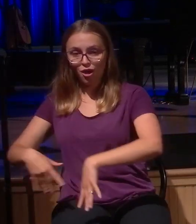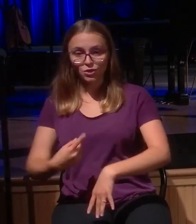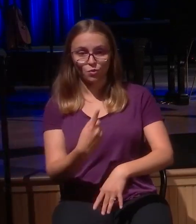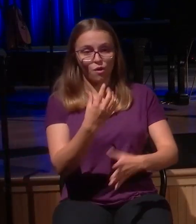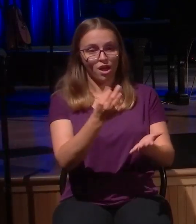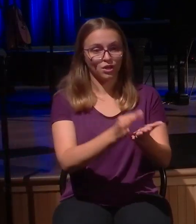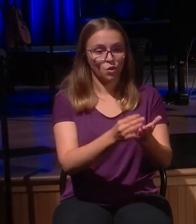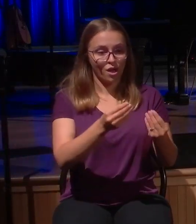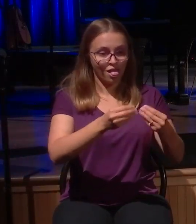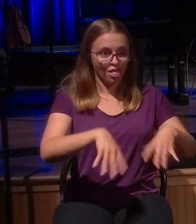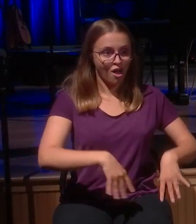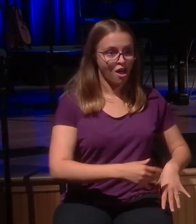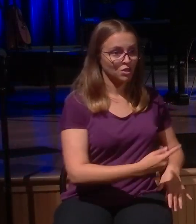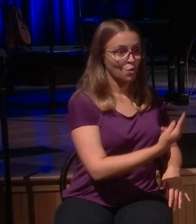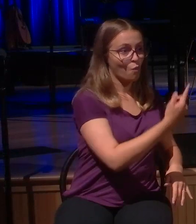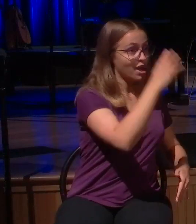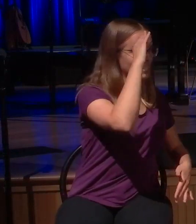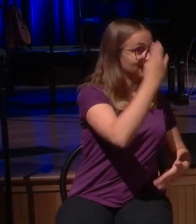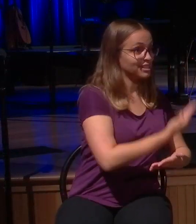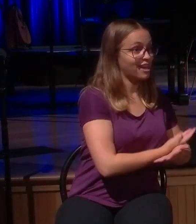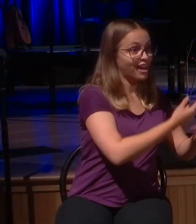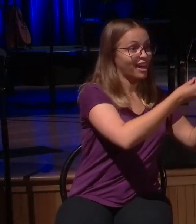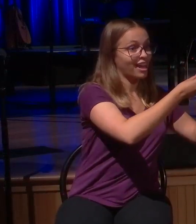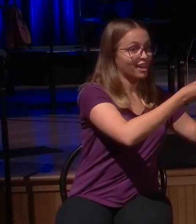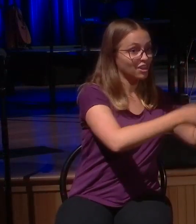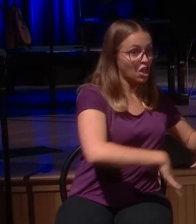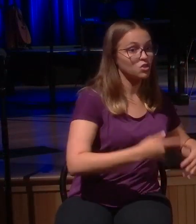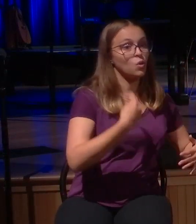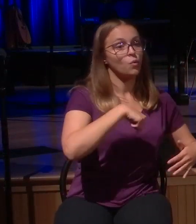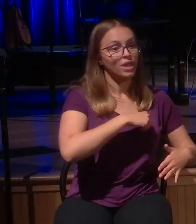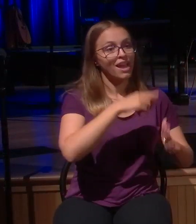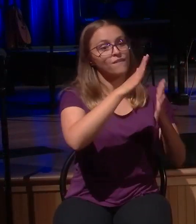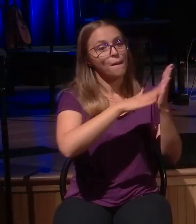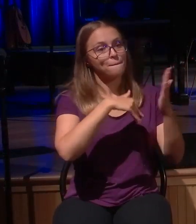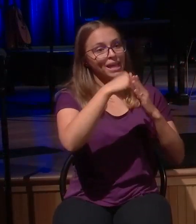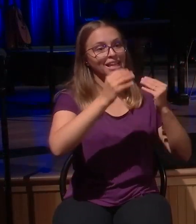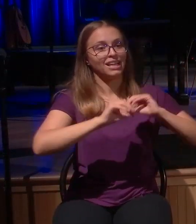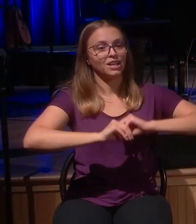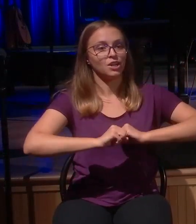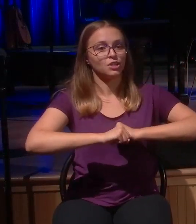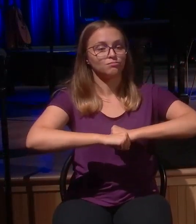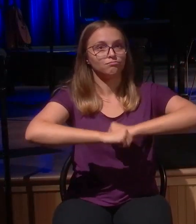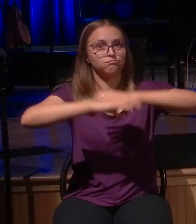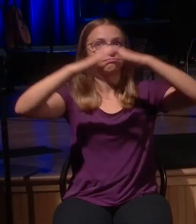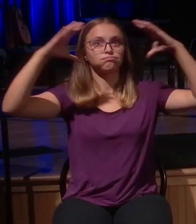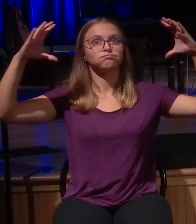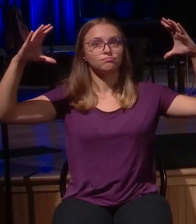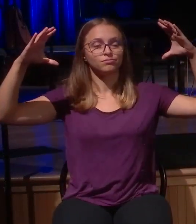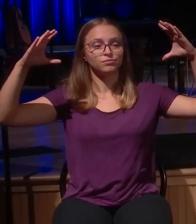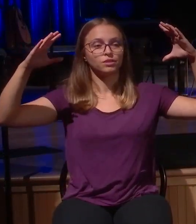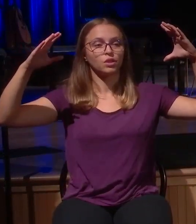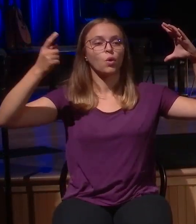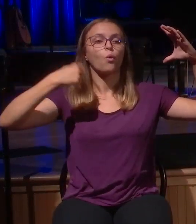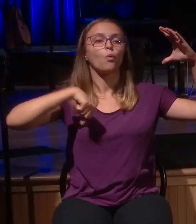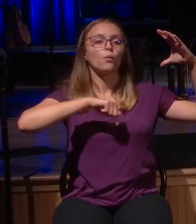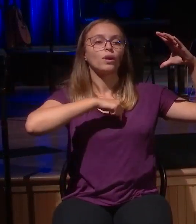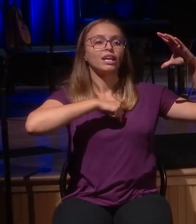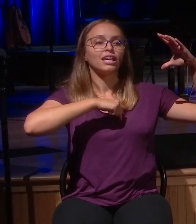son. We have the condition painted for us, my friends. It is a lost humanity. We are in desperate need of being